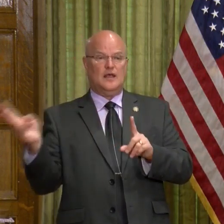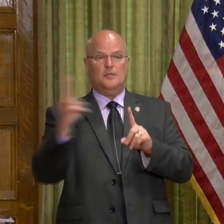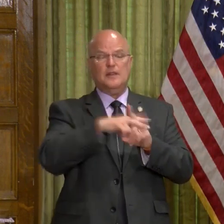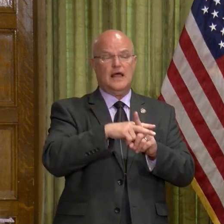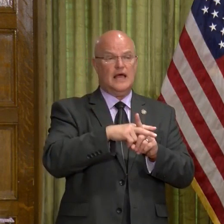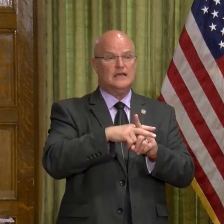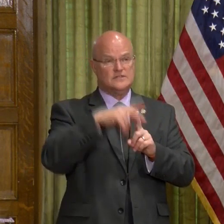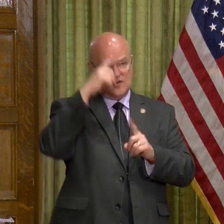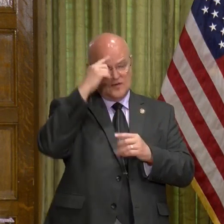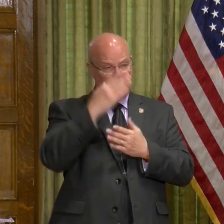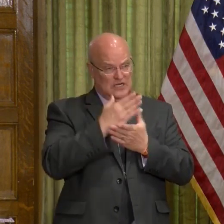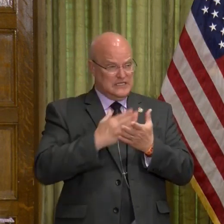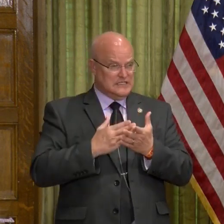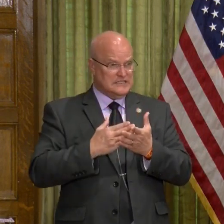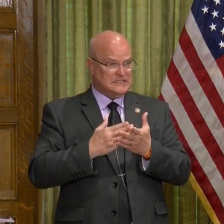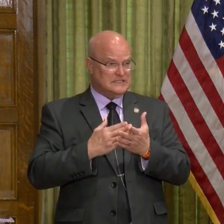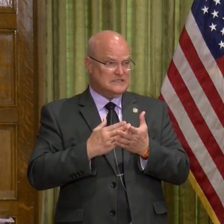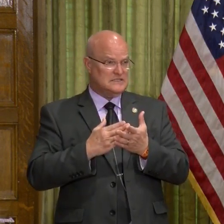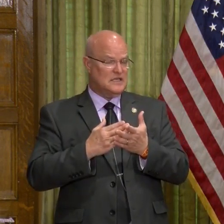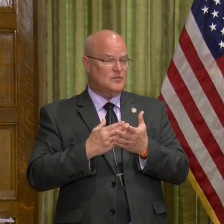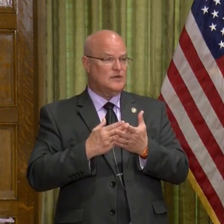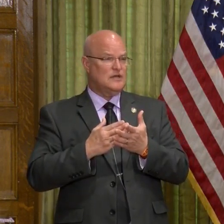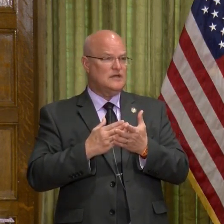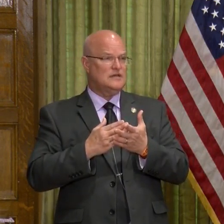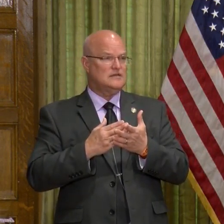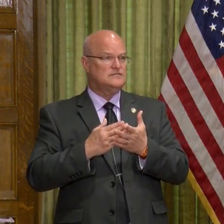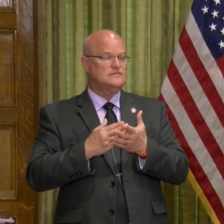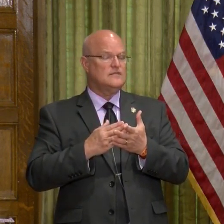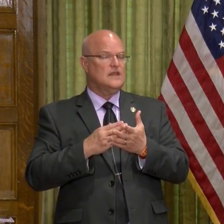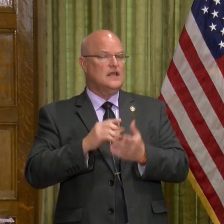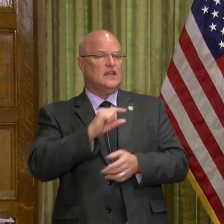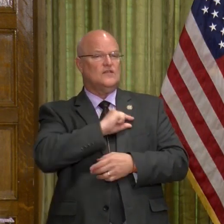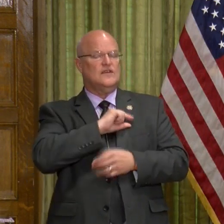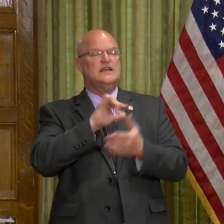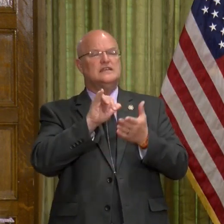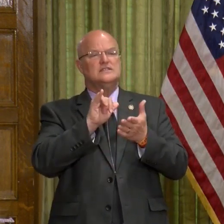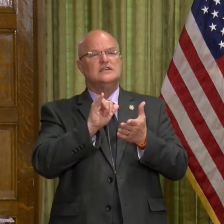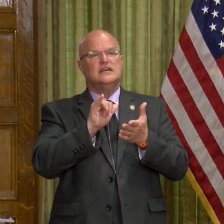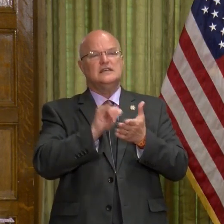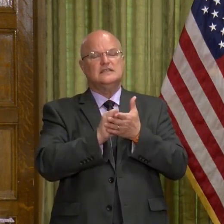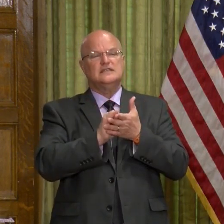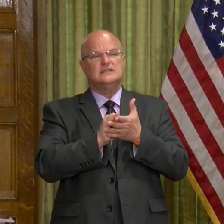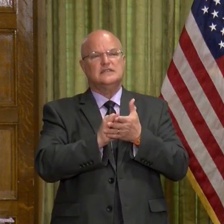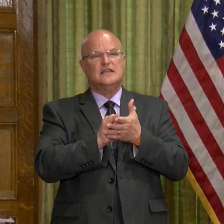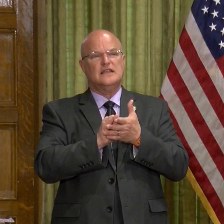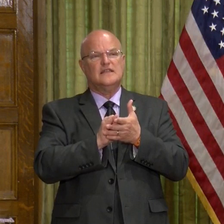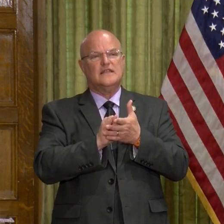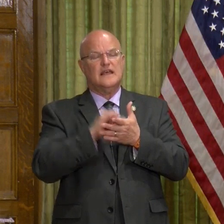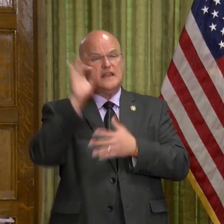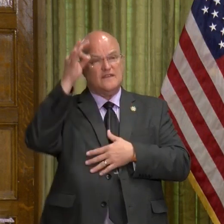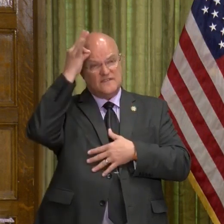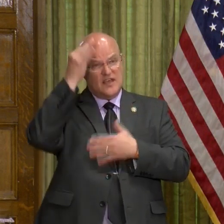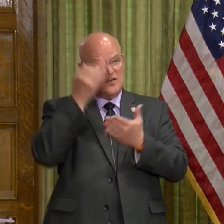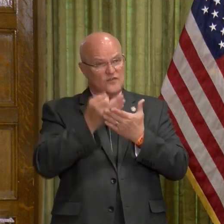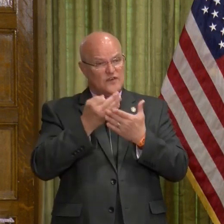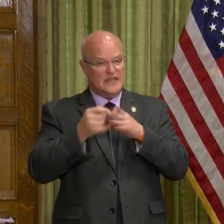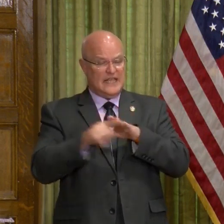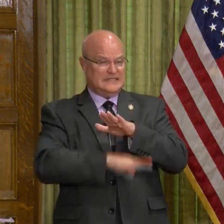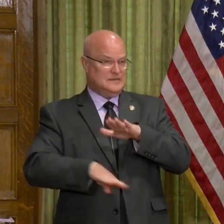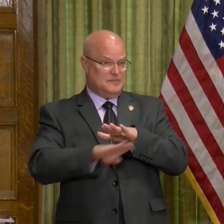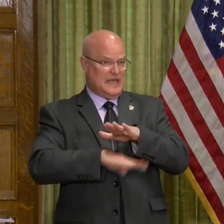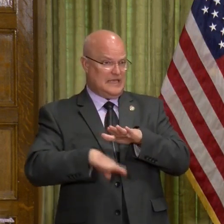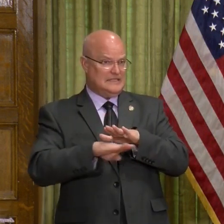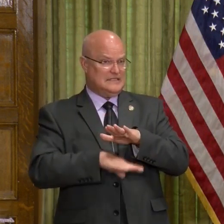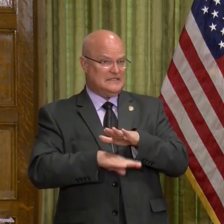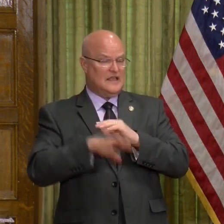to some evictions that have federal funding as its base